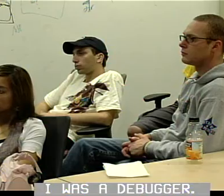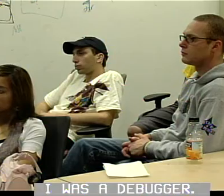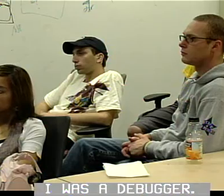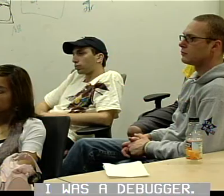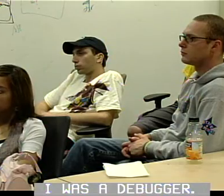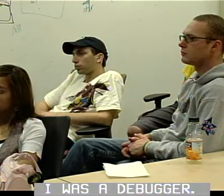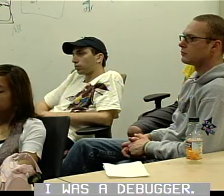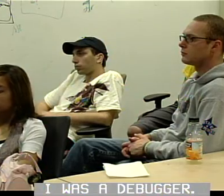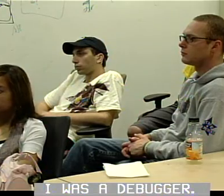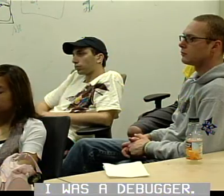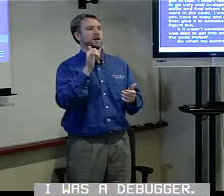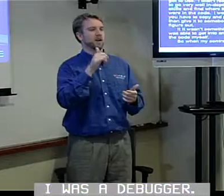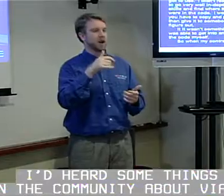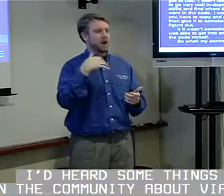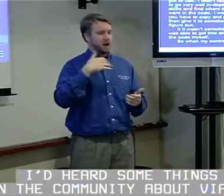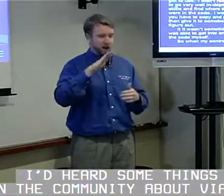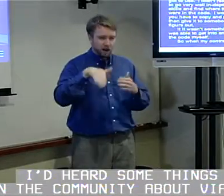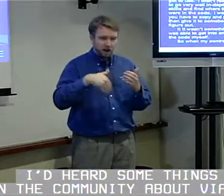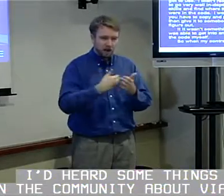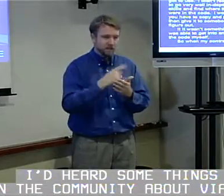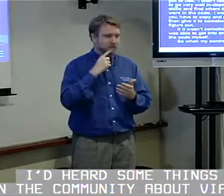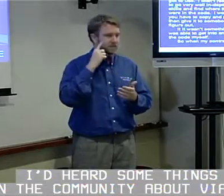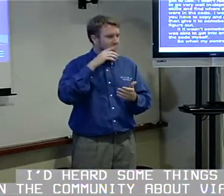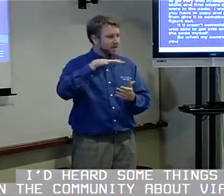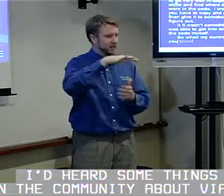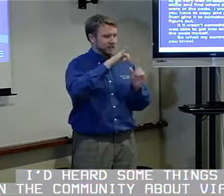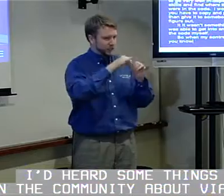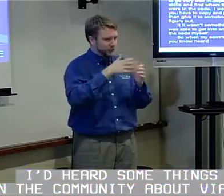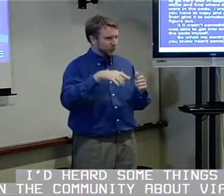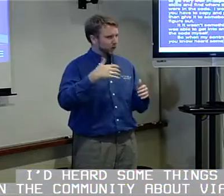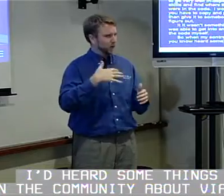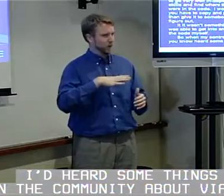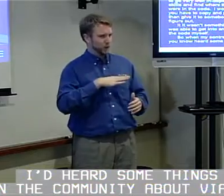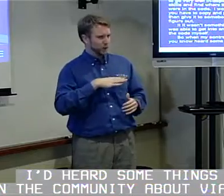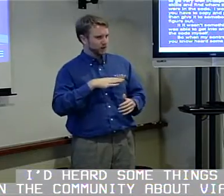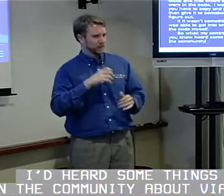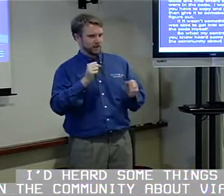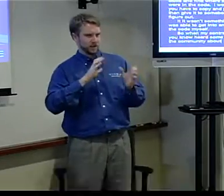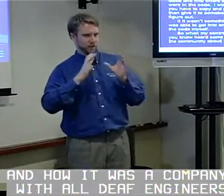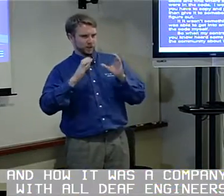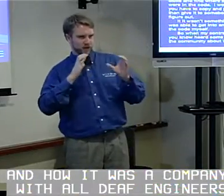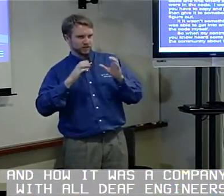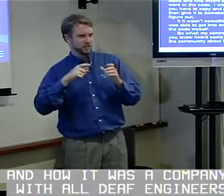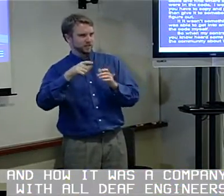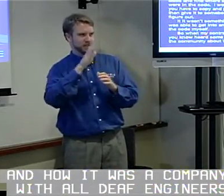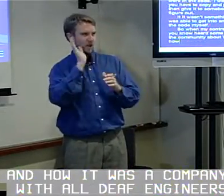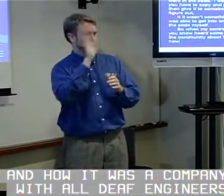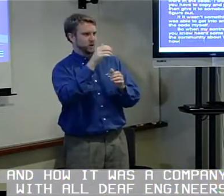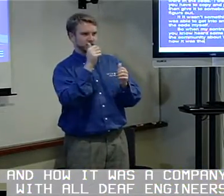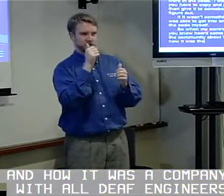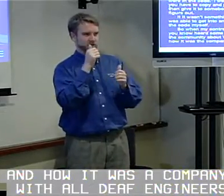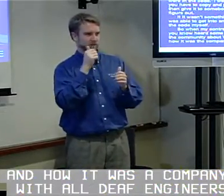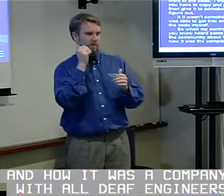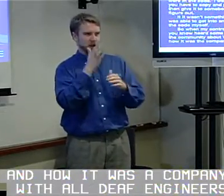I was a debugger. I, you know, heard some things in the community about Viable and how it was a company with all deaf engineers.